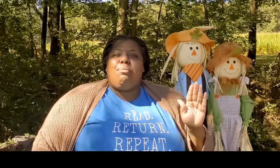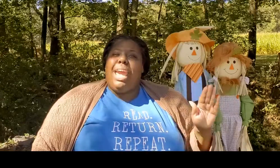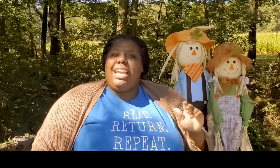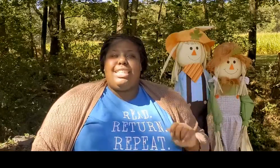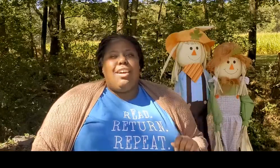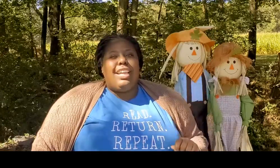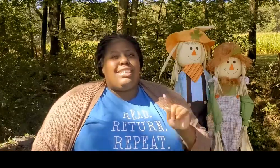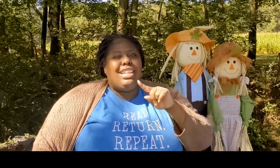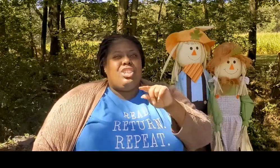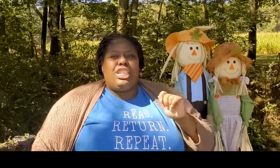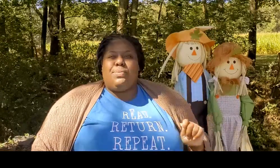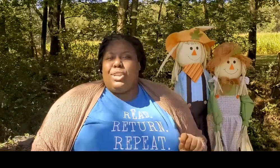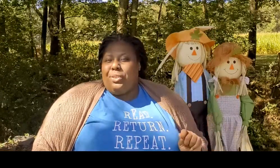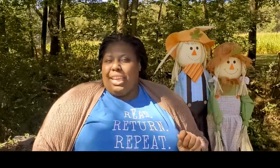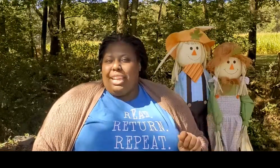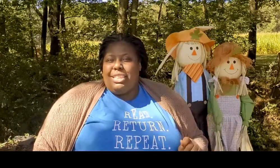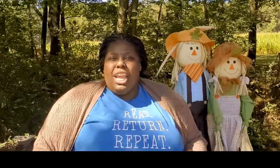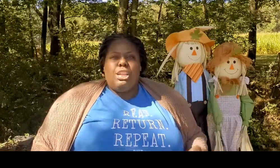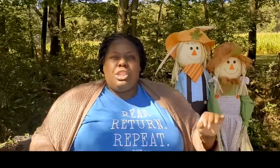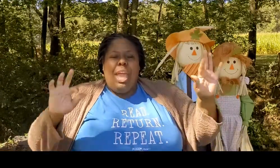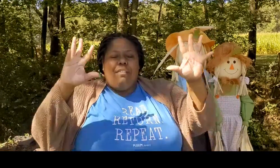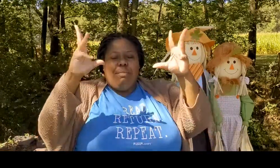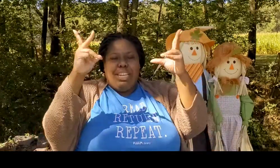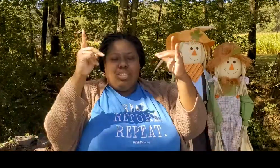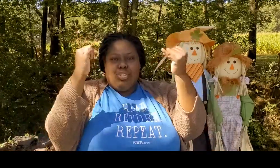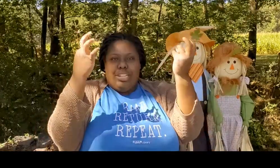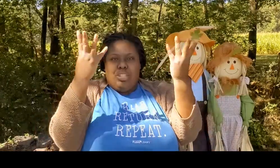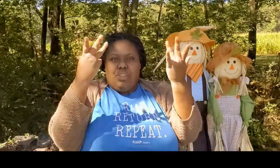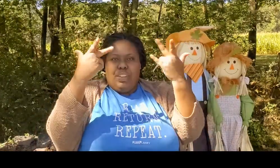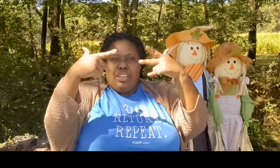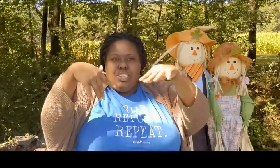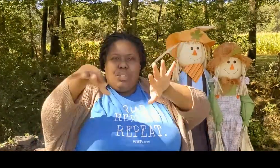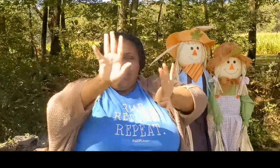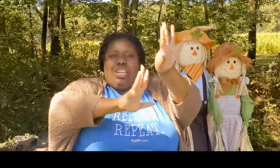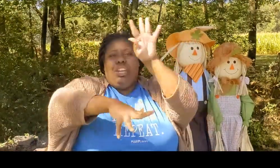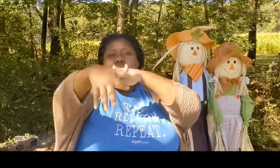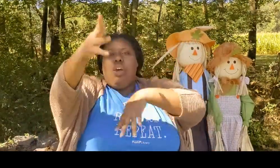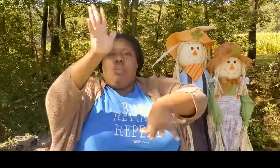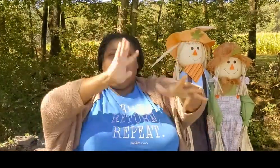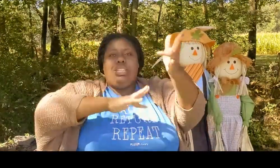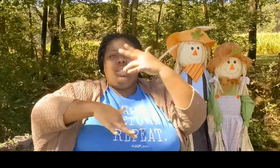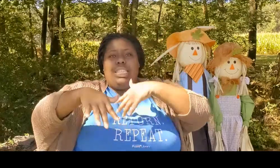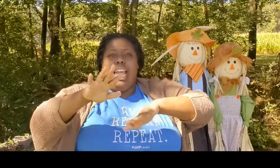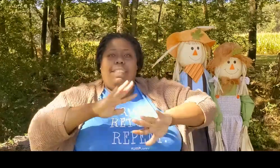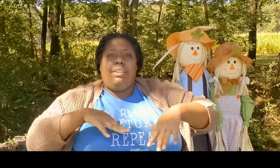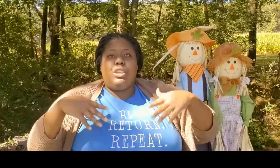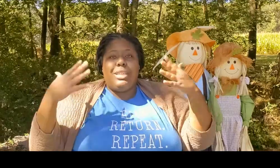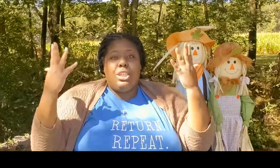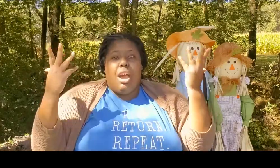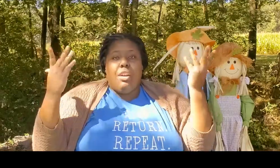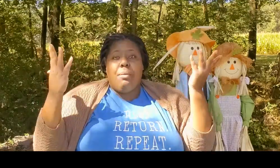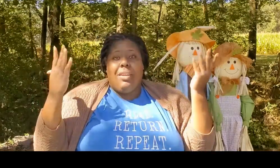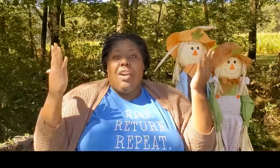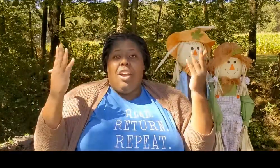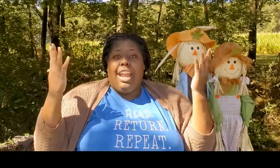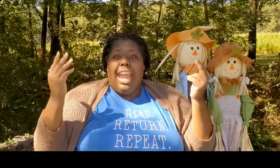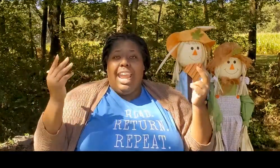ASL lesson just for you kids. So everybody stretch your fingers with me. You know, when we do sign language, we talk with our hands.